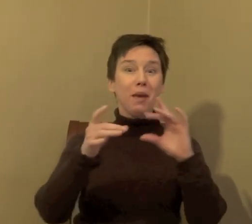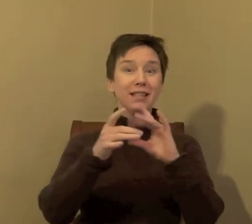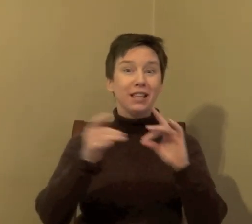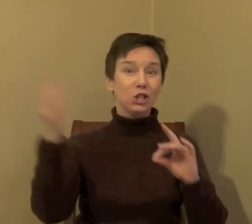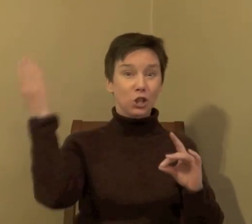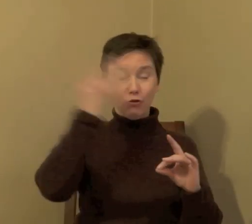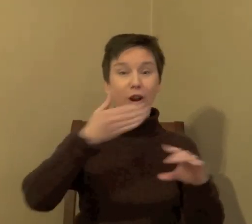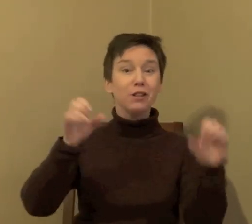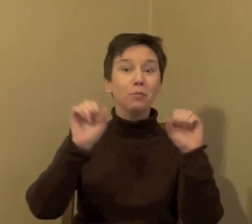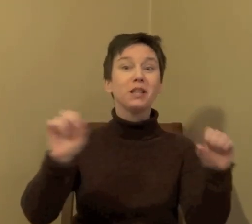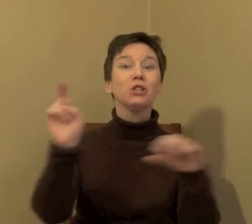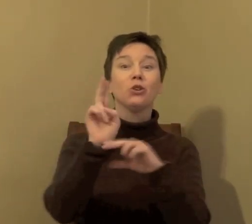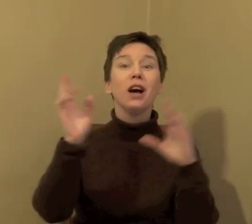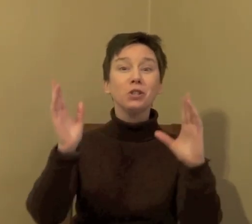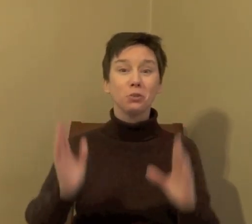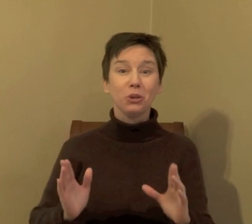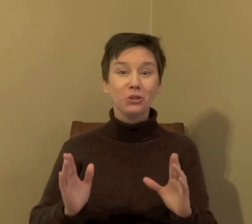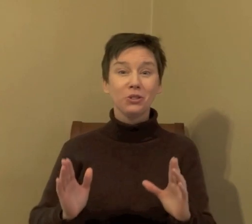message in front of potential customers.